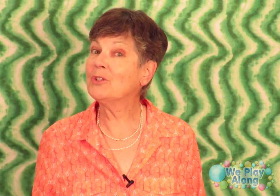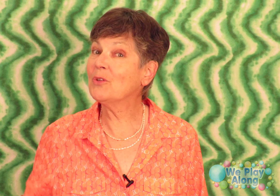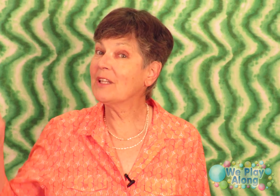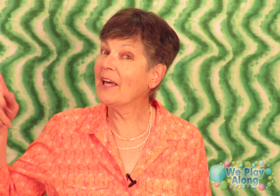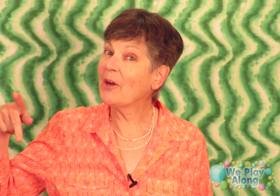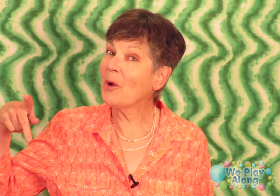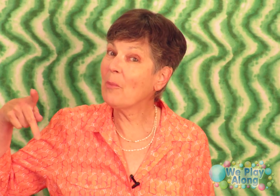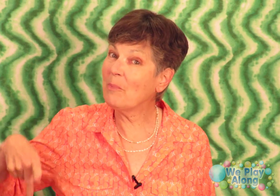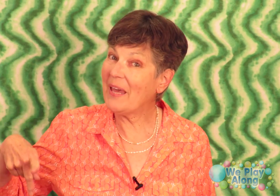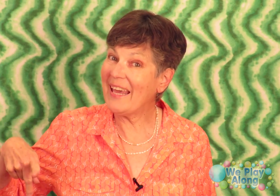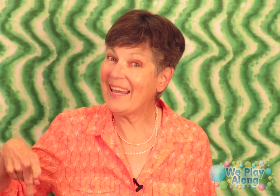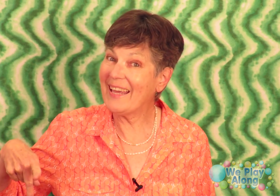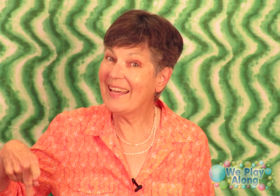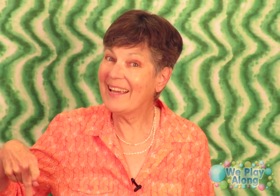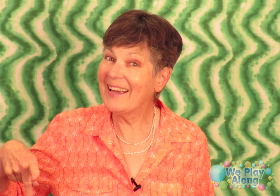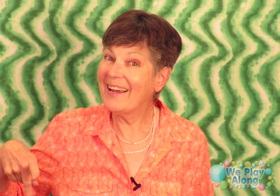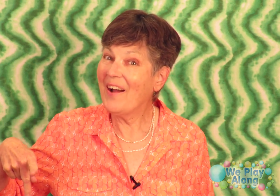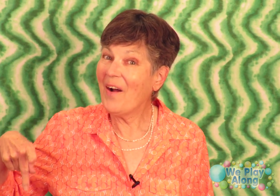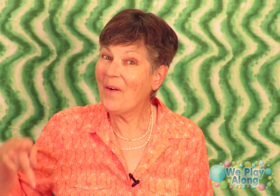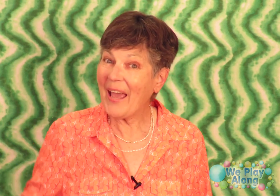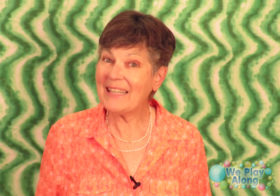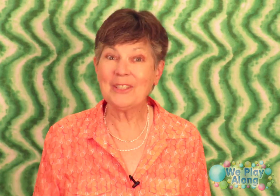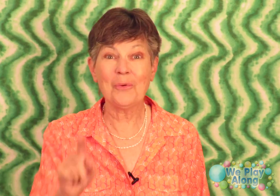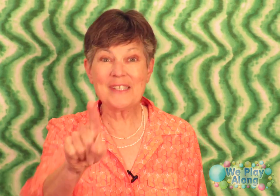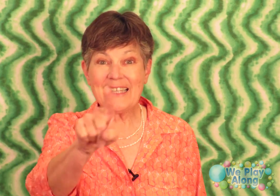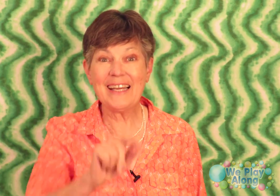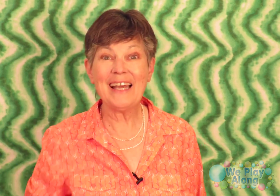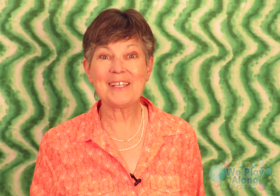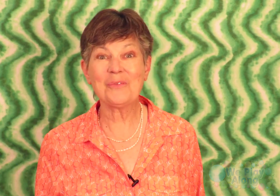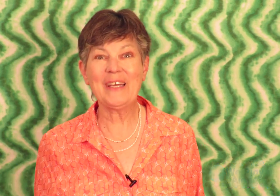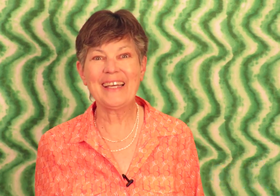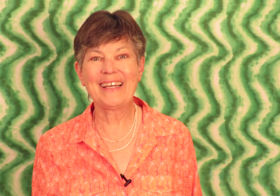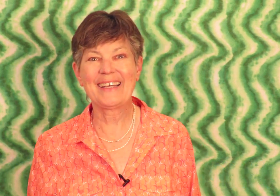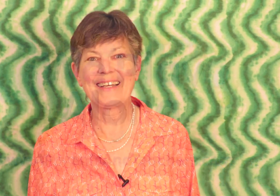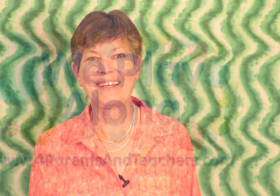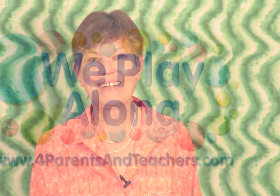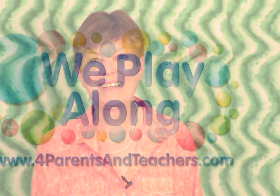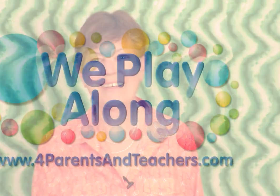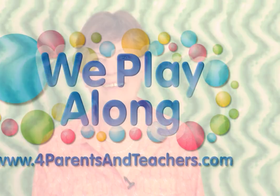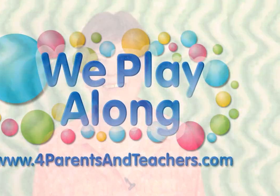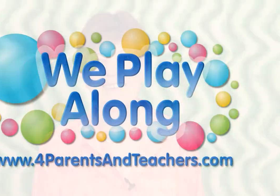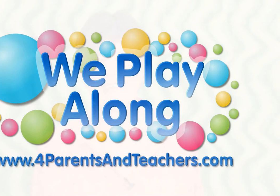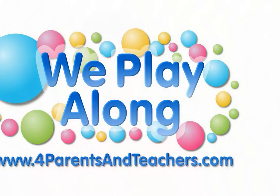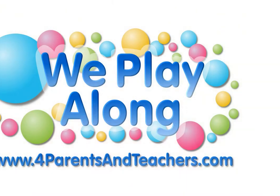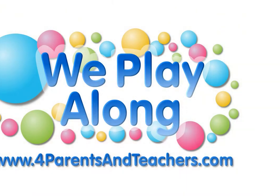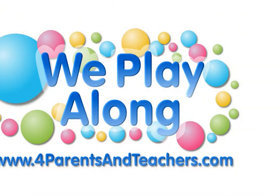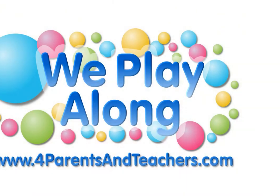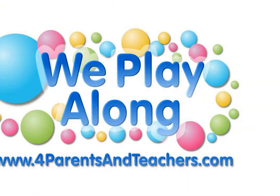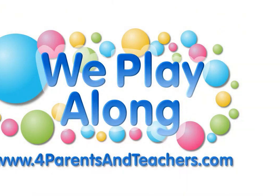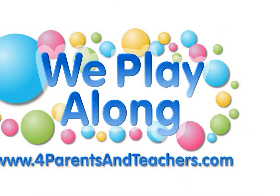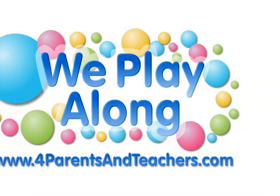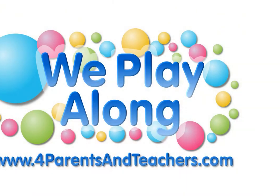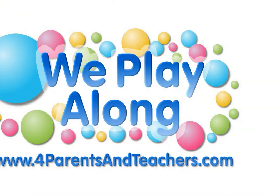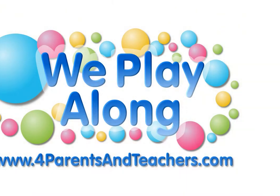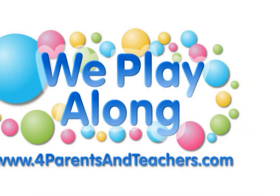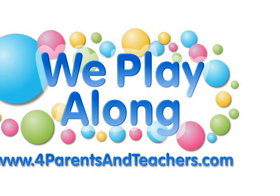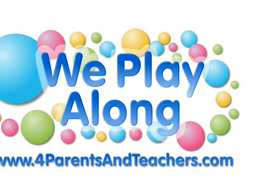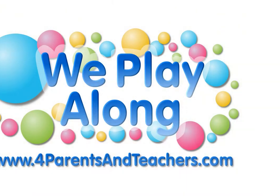to do the letter p okay so we'll see you next week play play play come on and play along